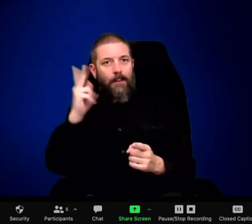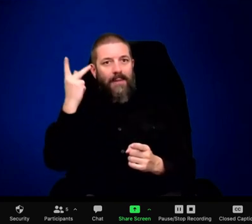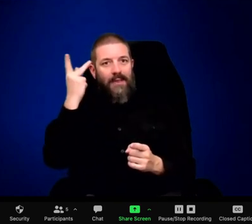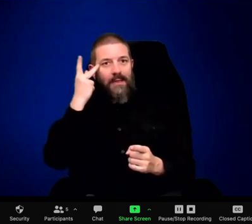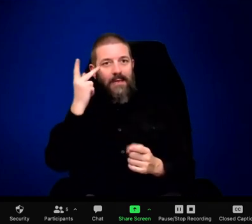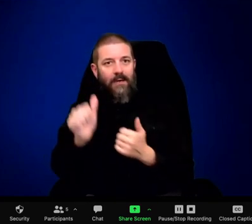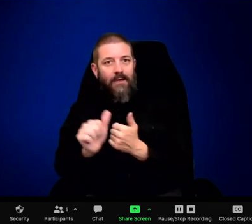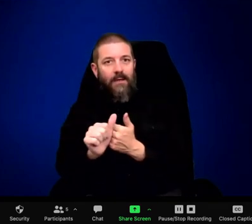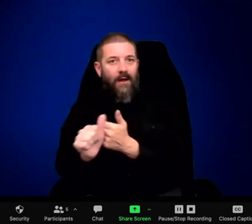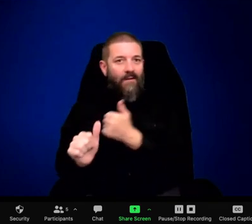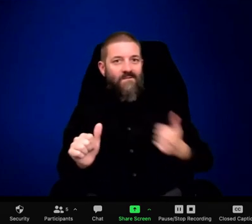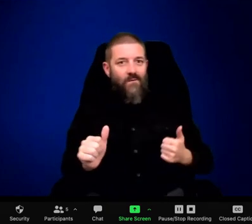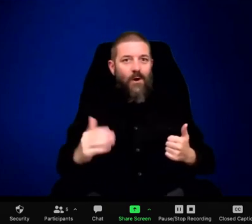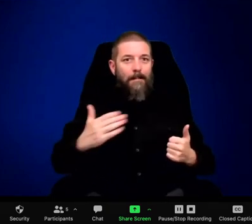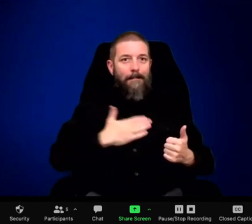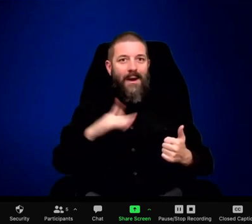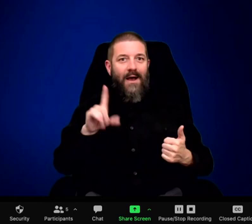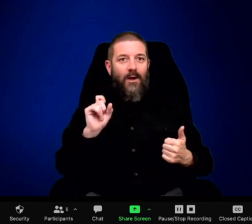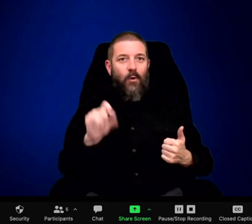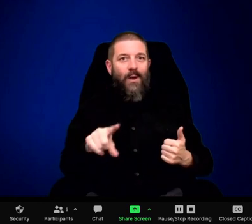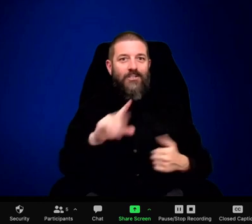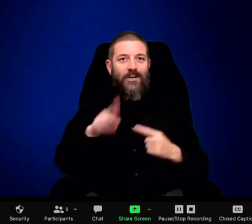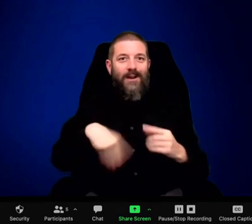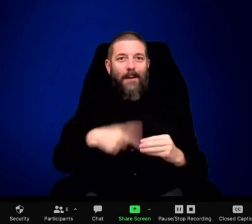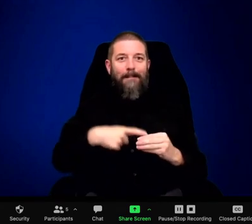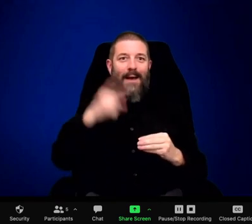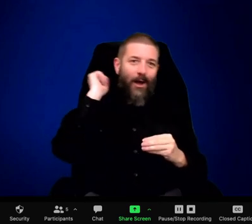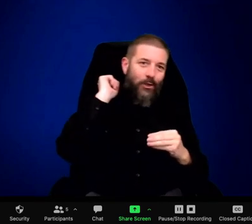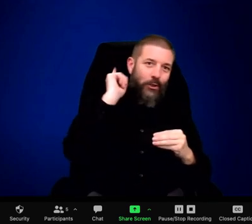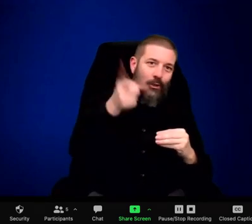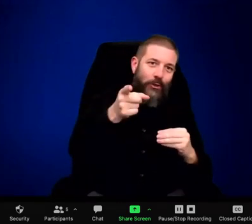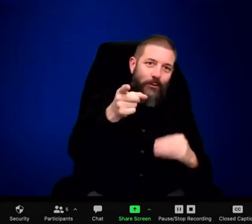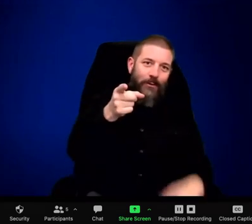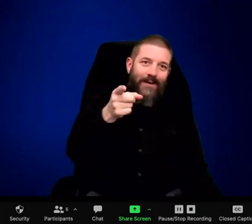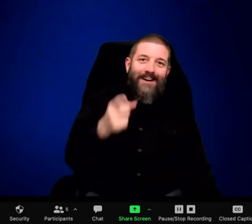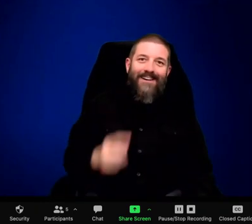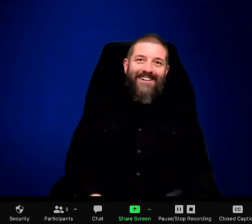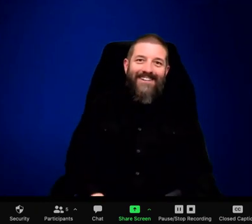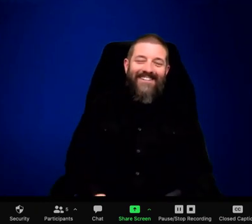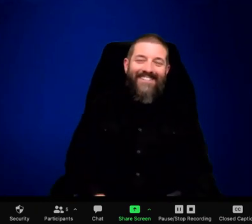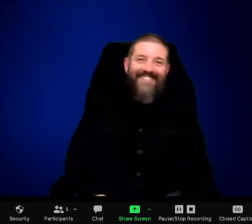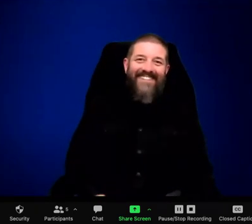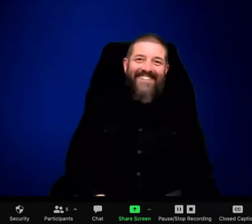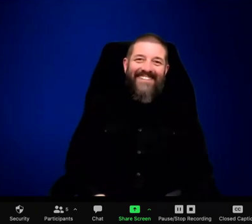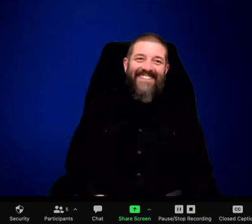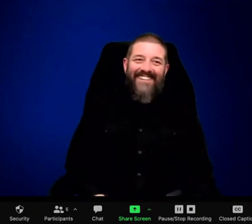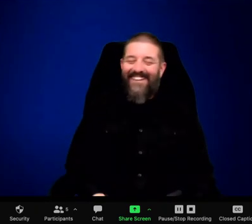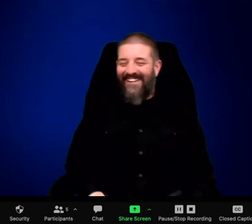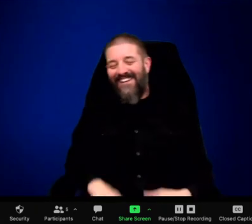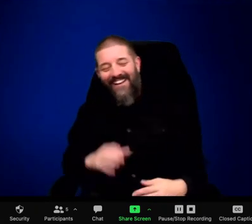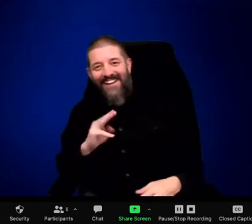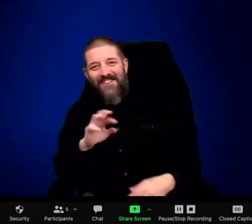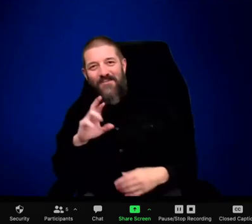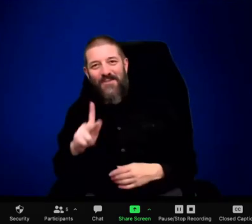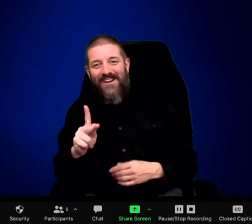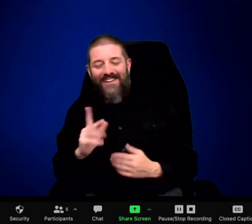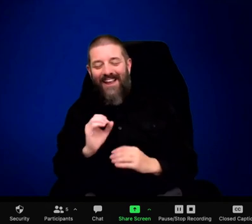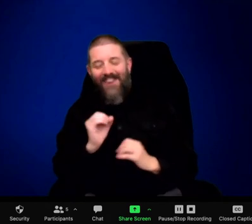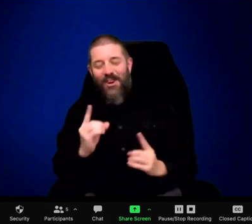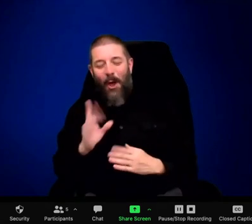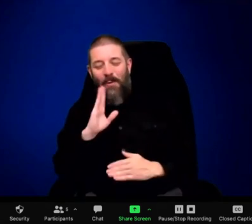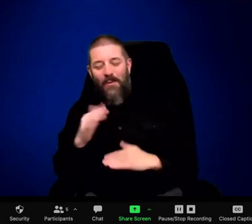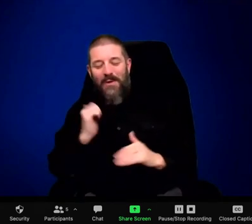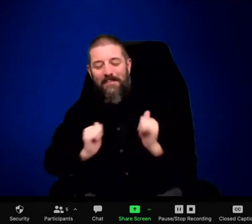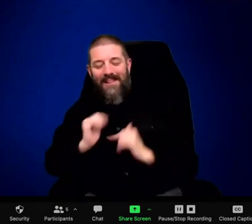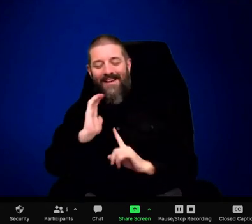slightly less than perfect. A little bit more of a caricature, um, because they, they kind of